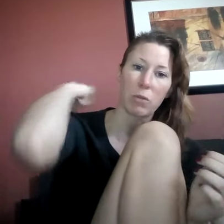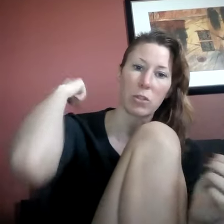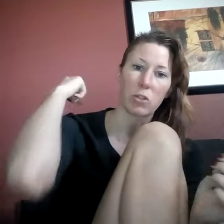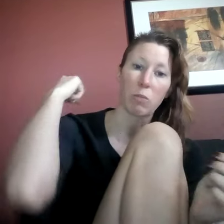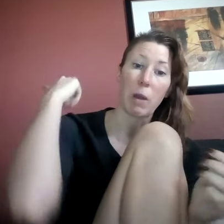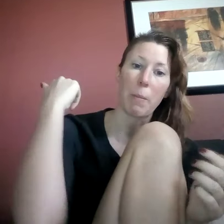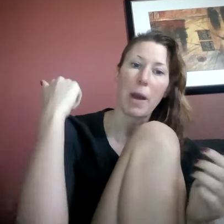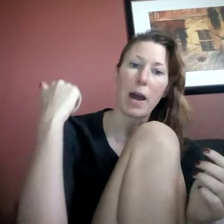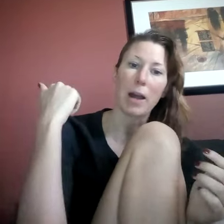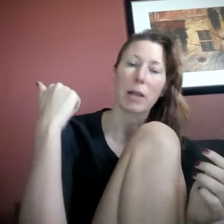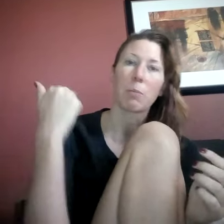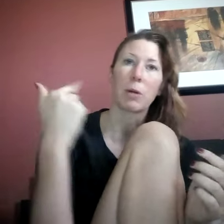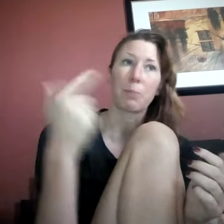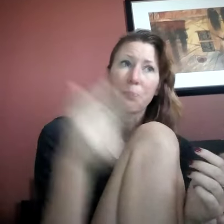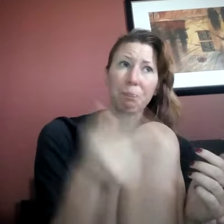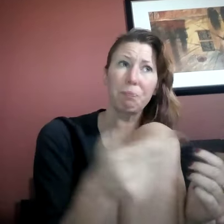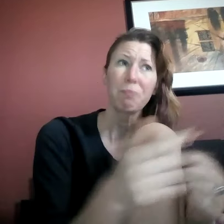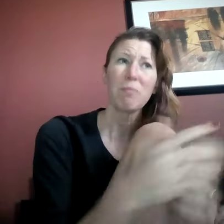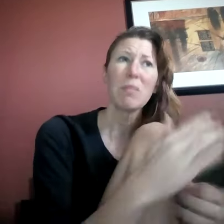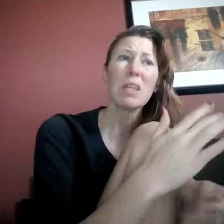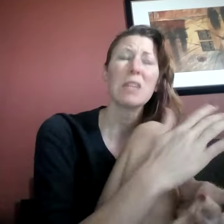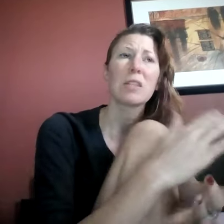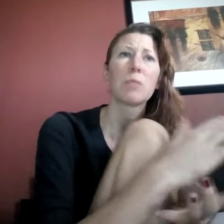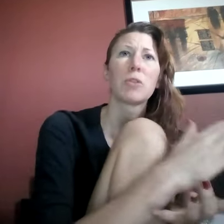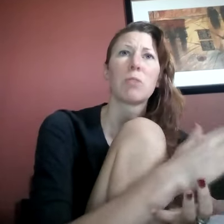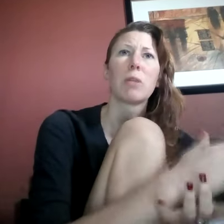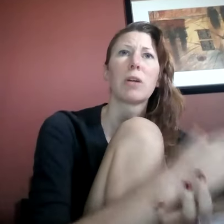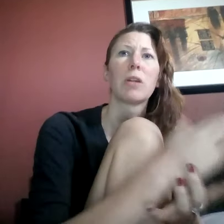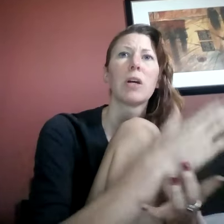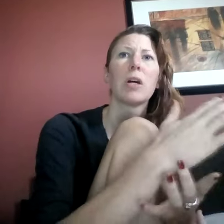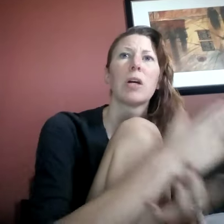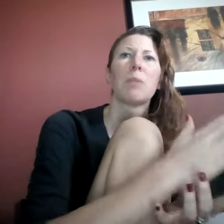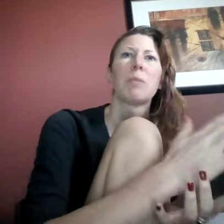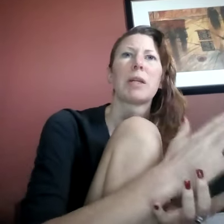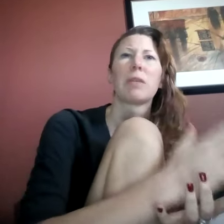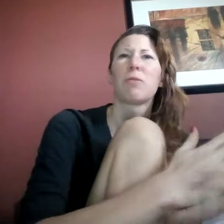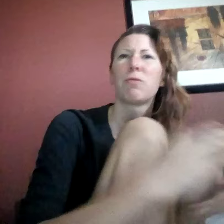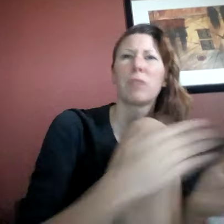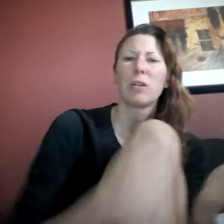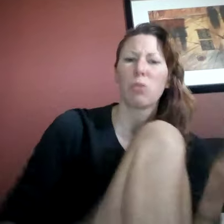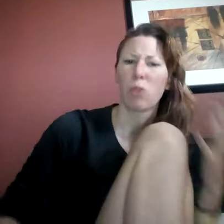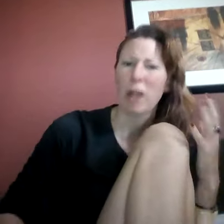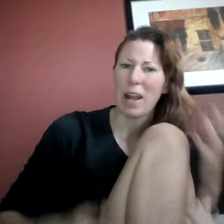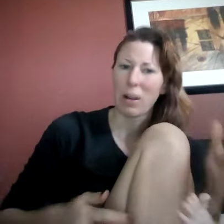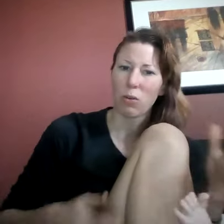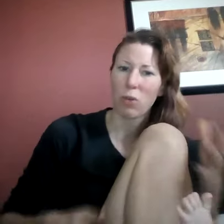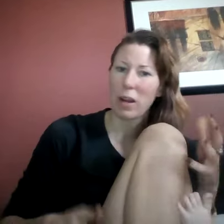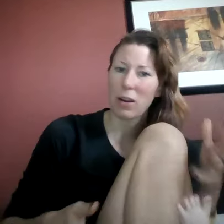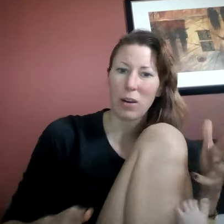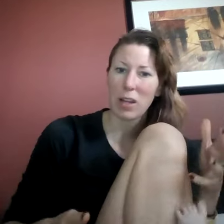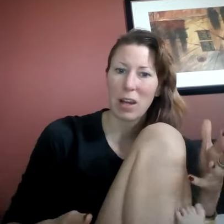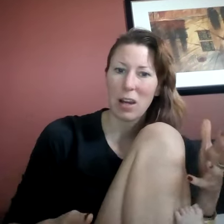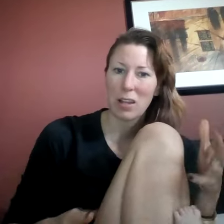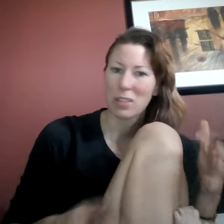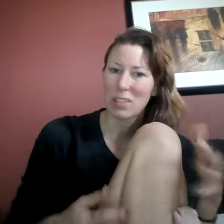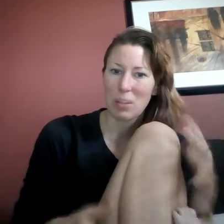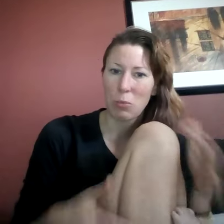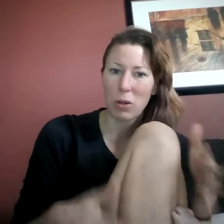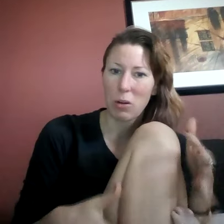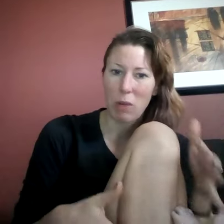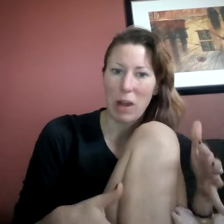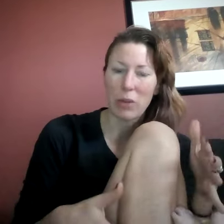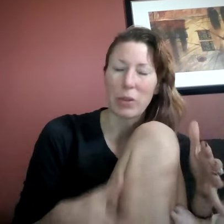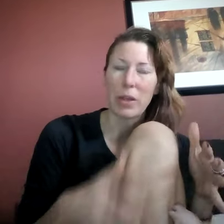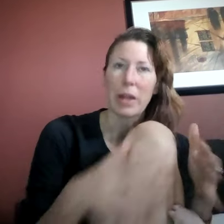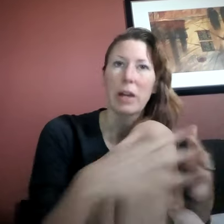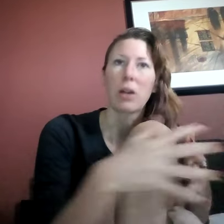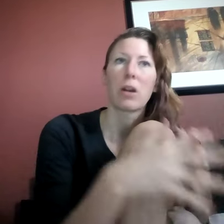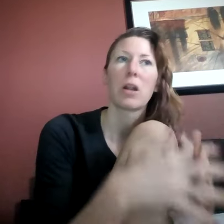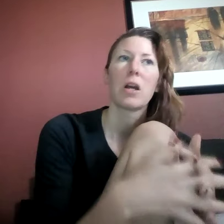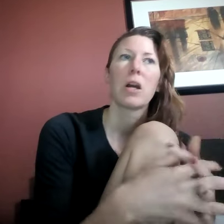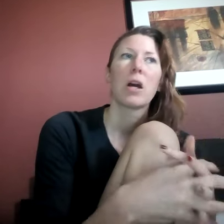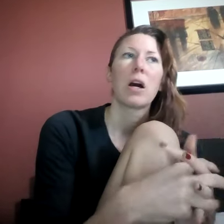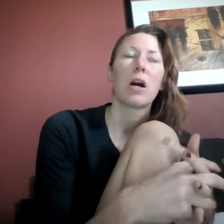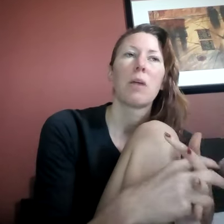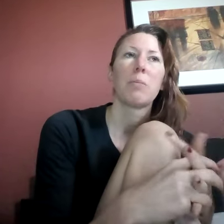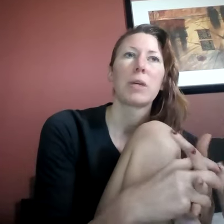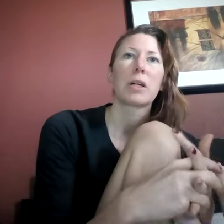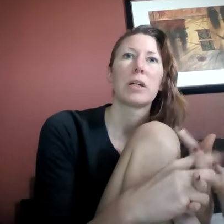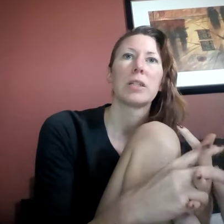it was to my back, but it seems to me on mainly feet or ankle area, somewhere around there, because,